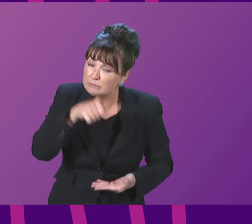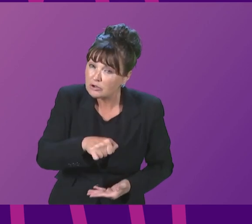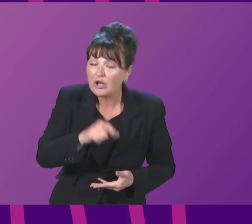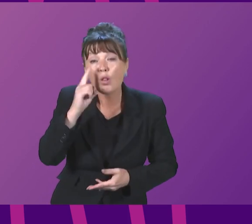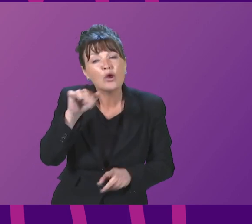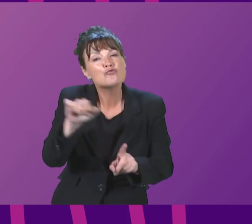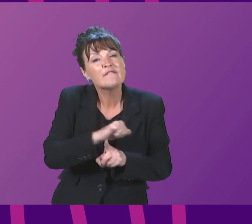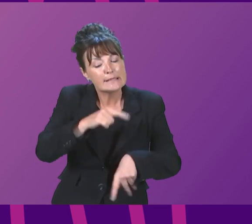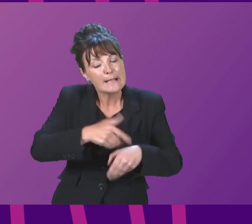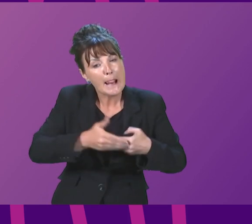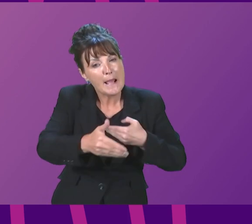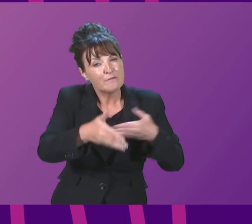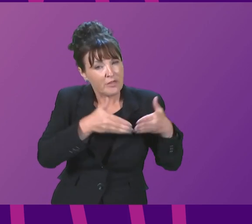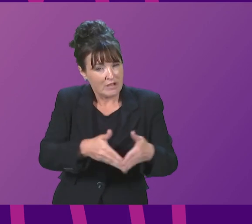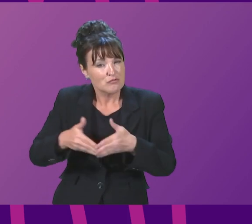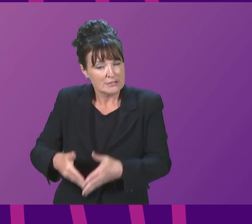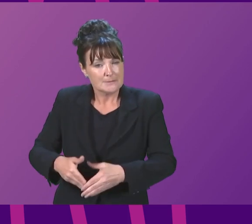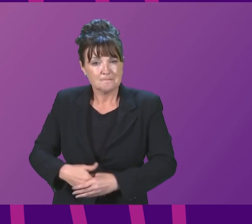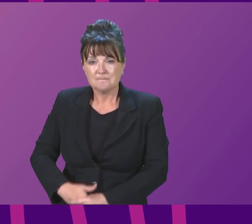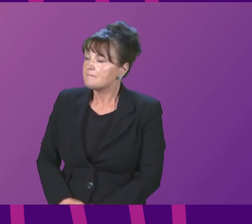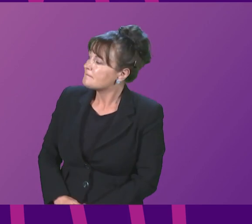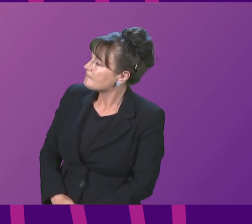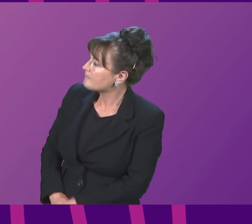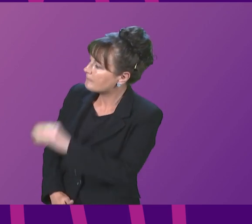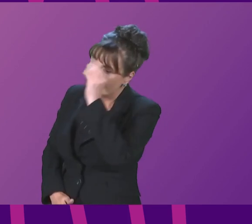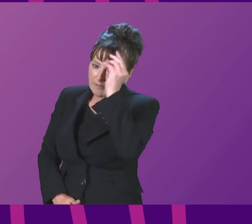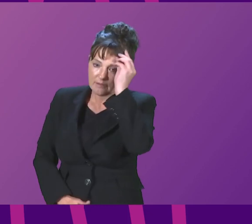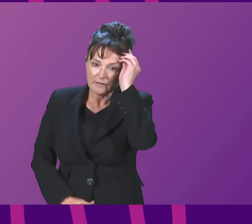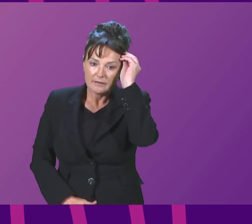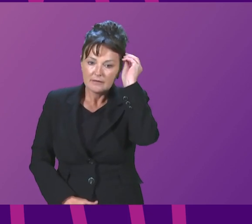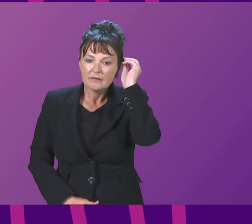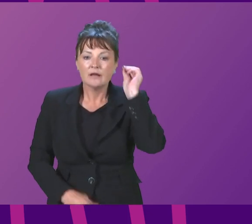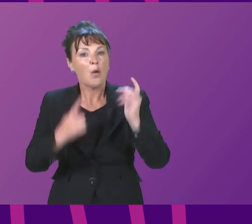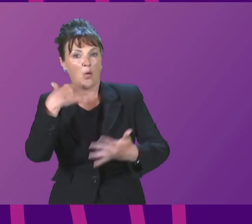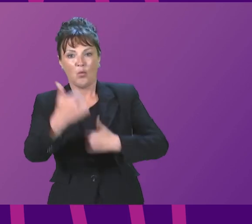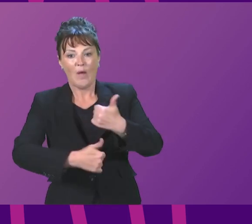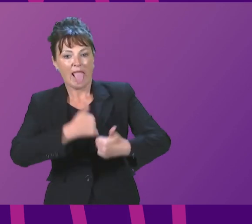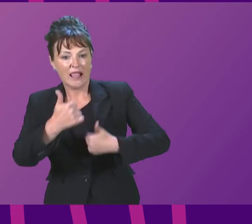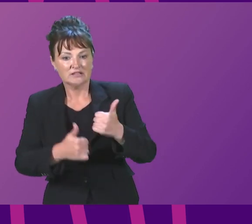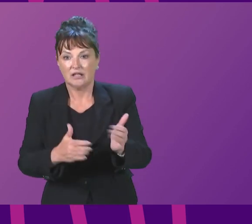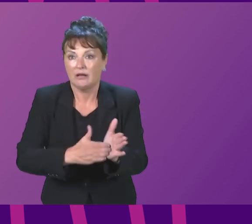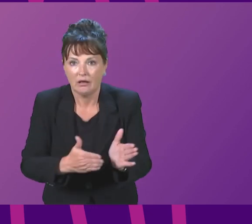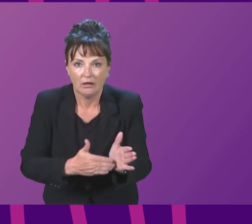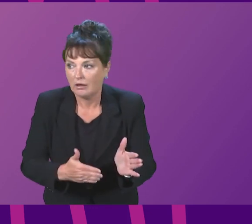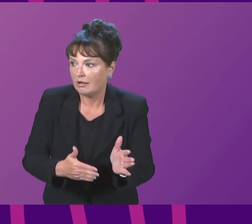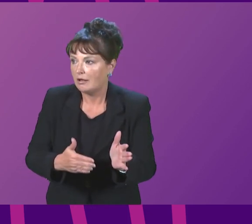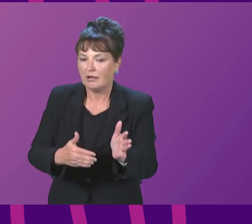Douglas Ross. I mean, oh yes, well done, well done. Muted applause here because, of course, the First